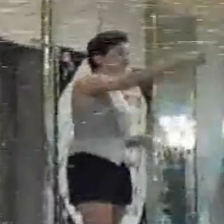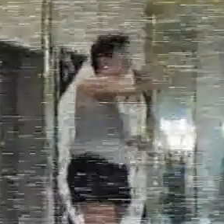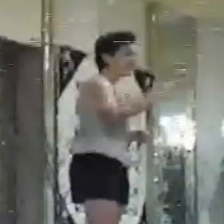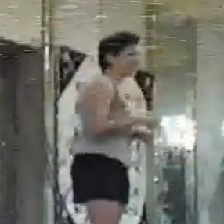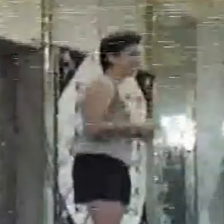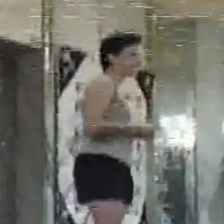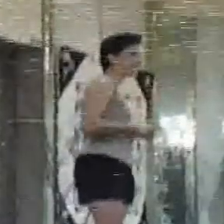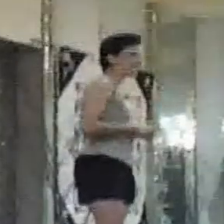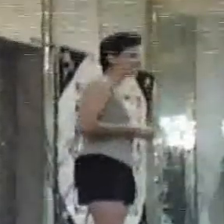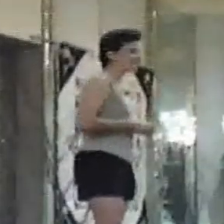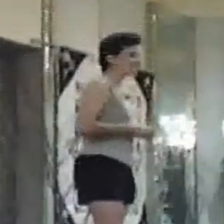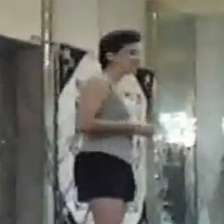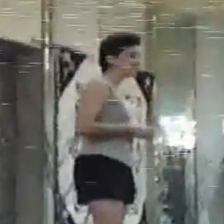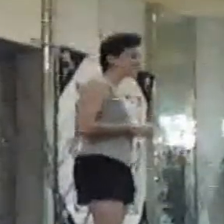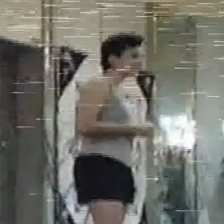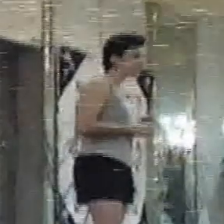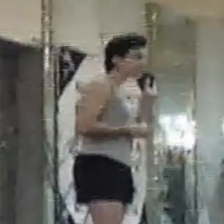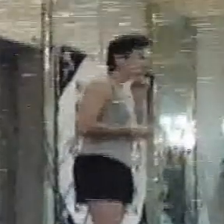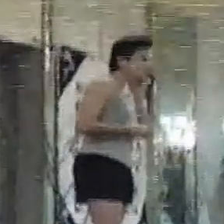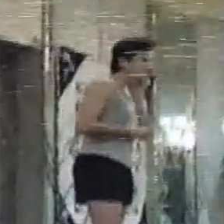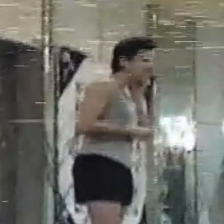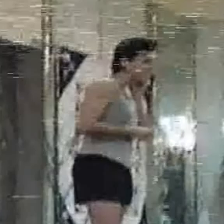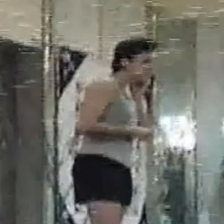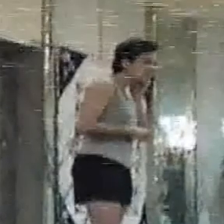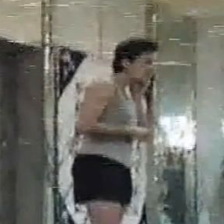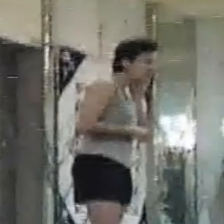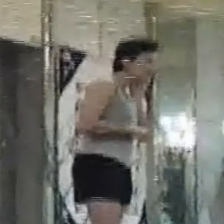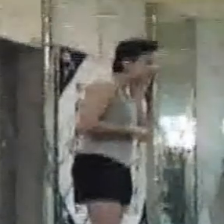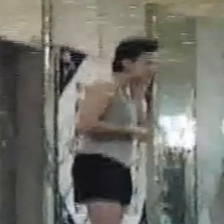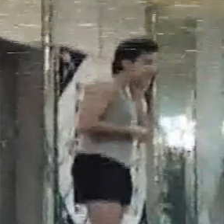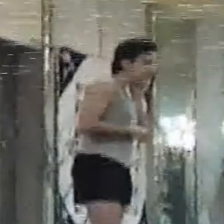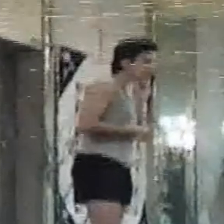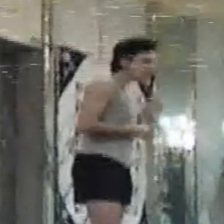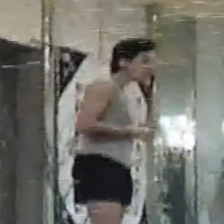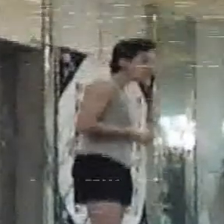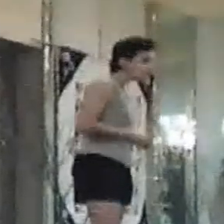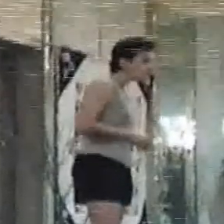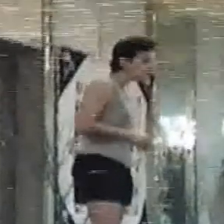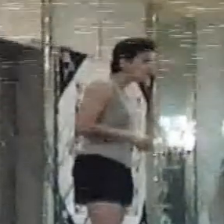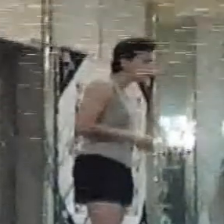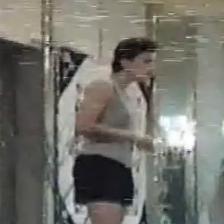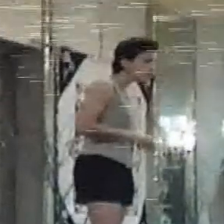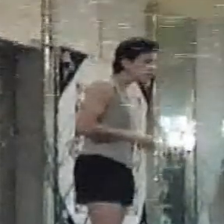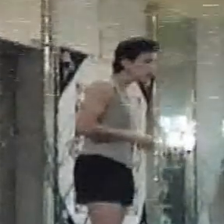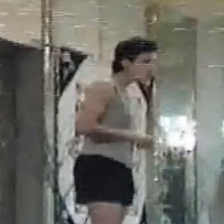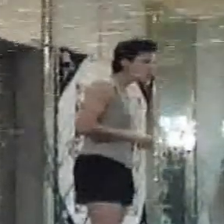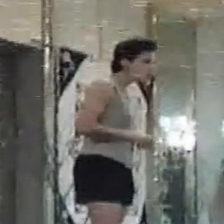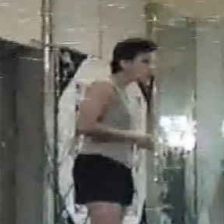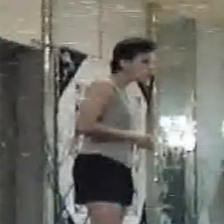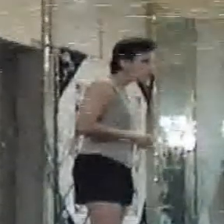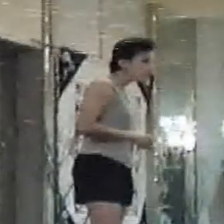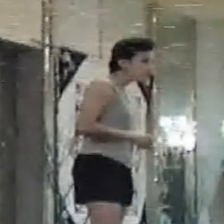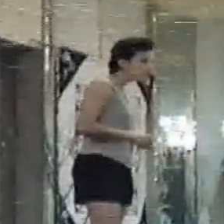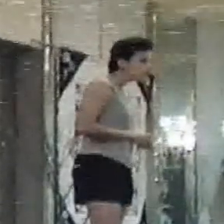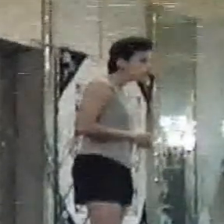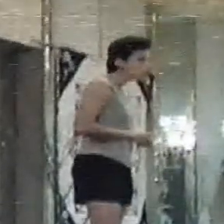Yes. Did the actors that played in the gang, were they all deaf? Or did they have all of them?